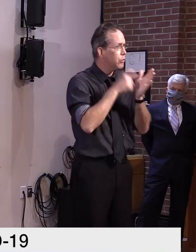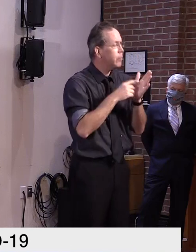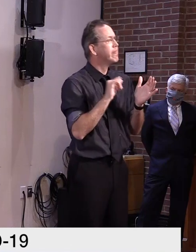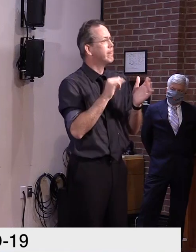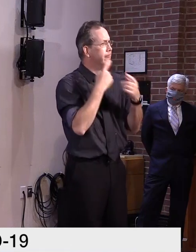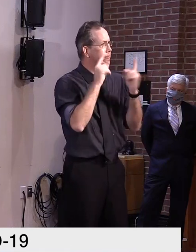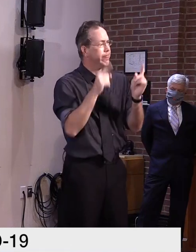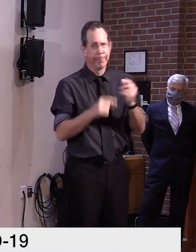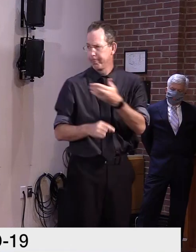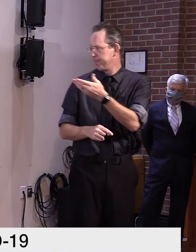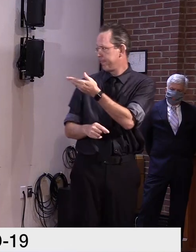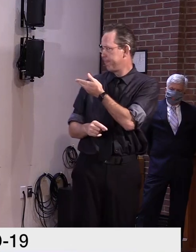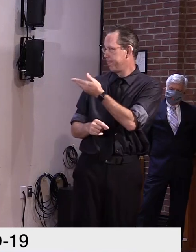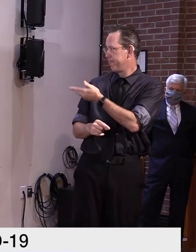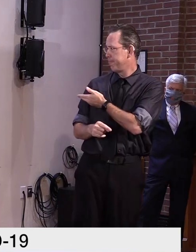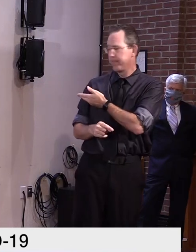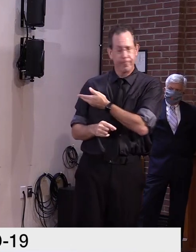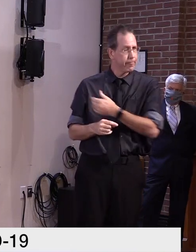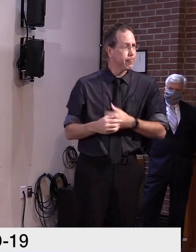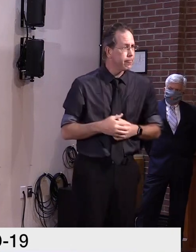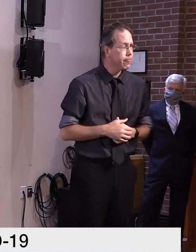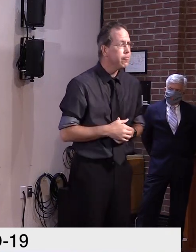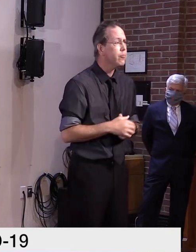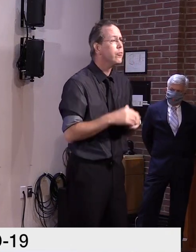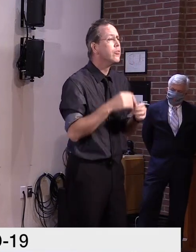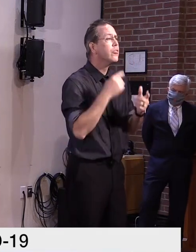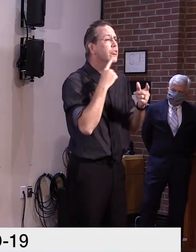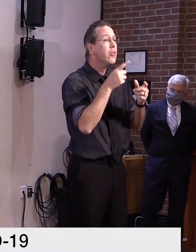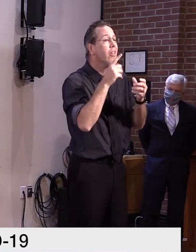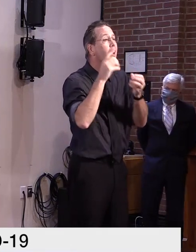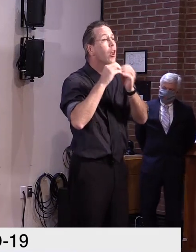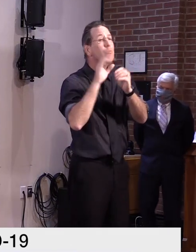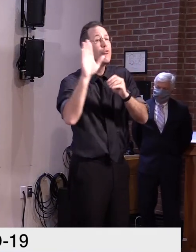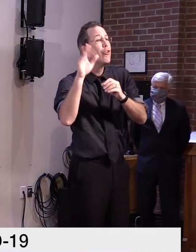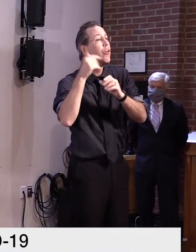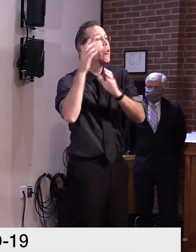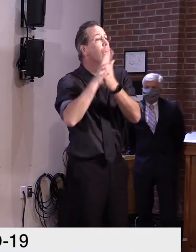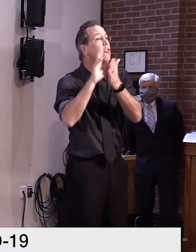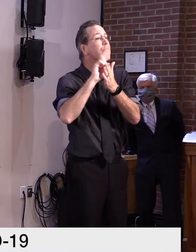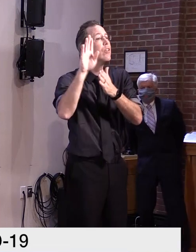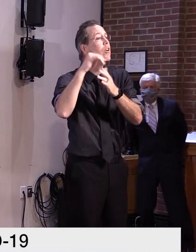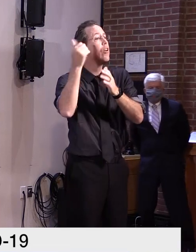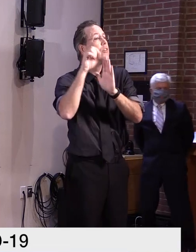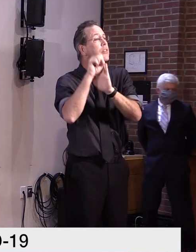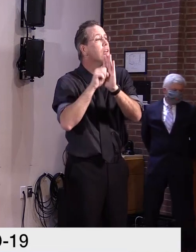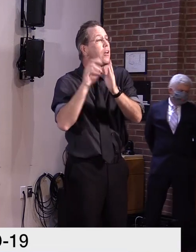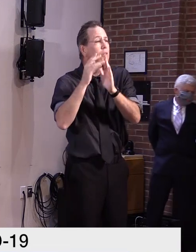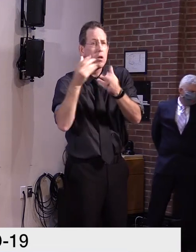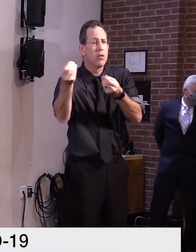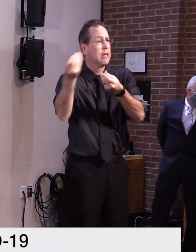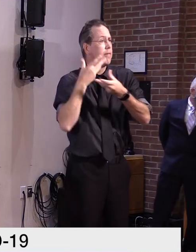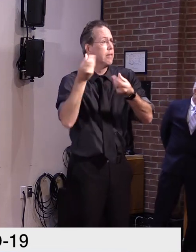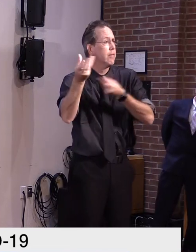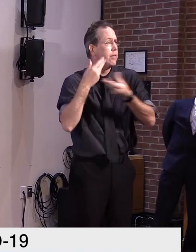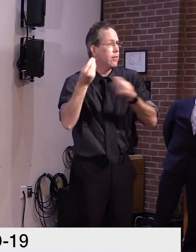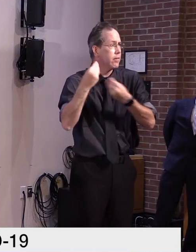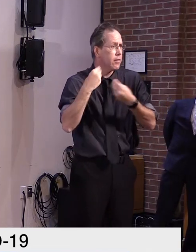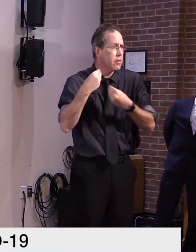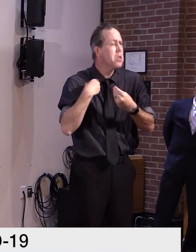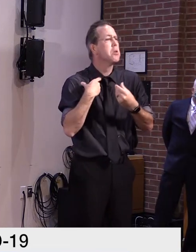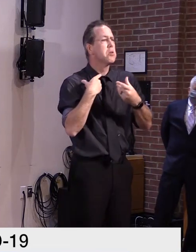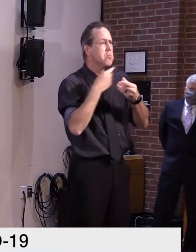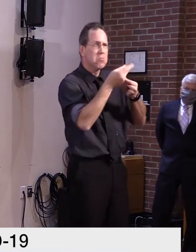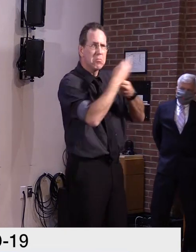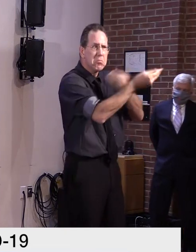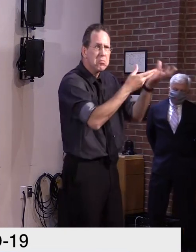This data that we have here is from those colleges and universities that have provided their COVID data publicly. So it's not exhaustive for